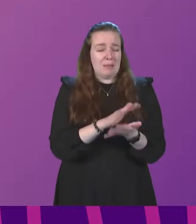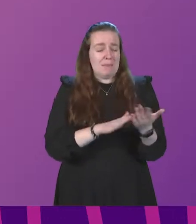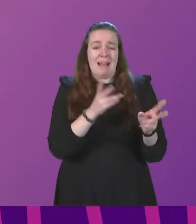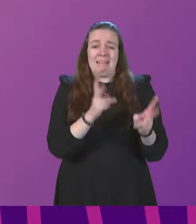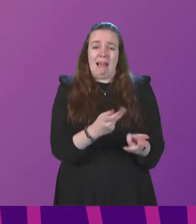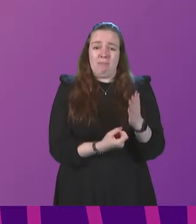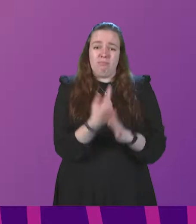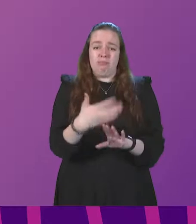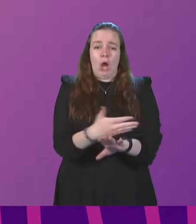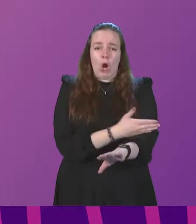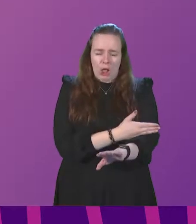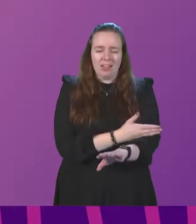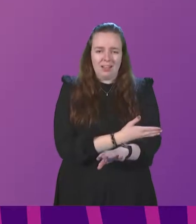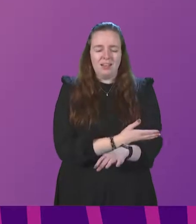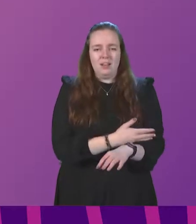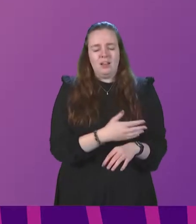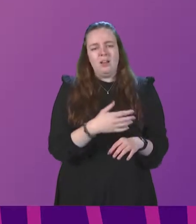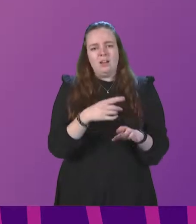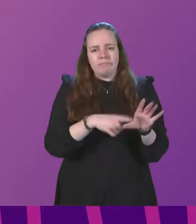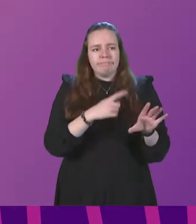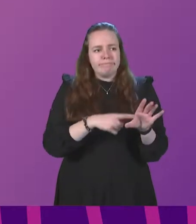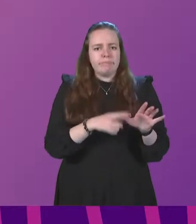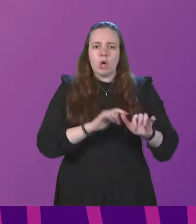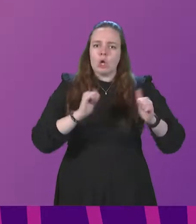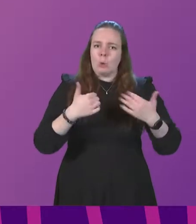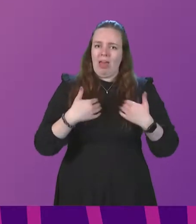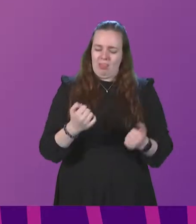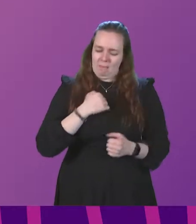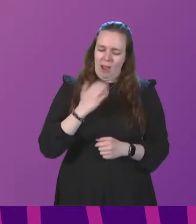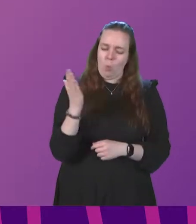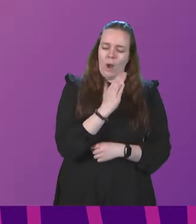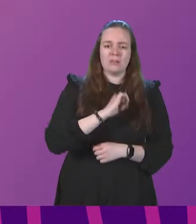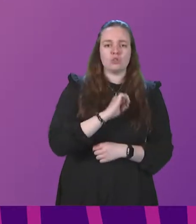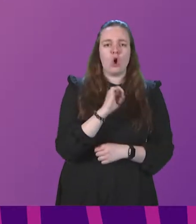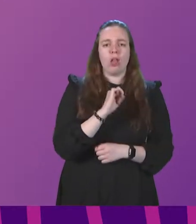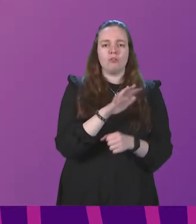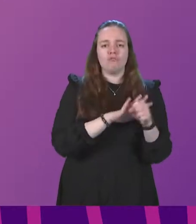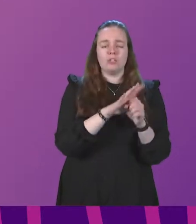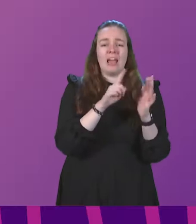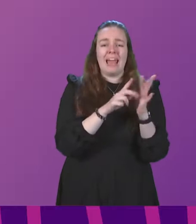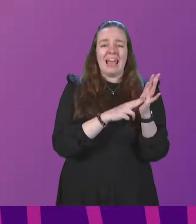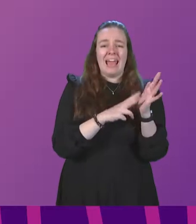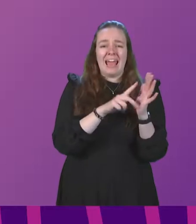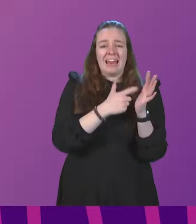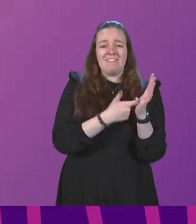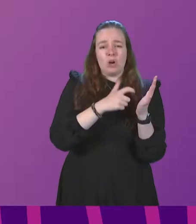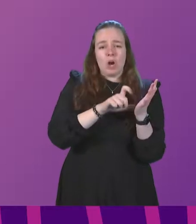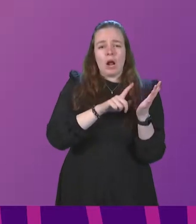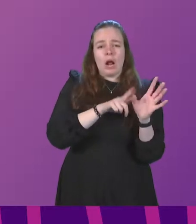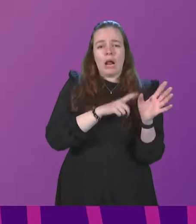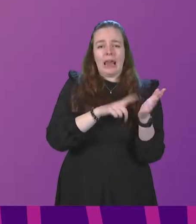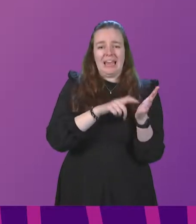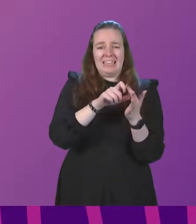The two areas with the lowest number of years spent in good health are both in my West Scotland region, Inverclyde for males at 54.4 years